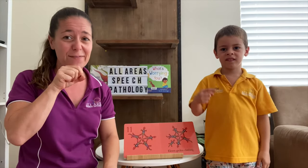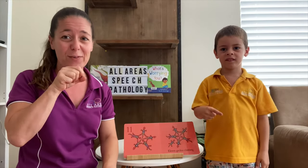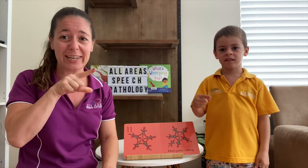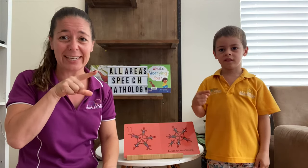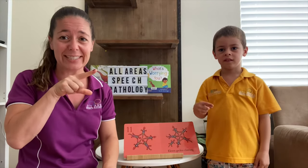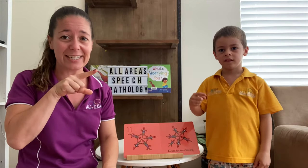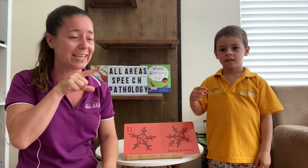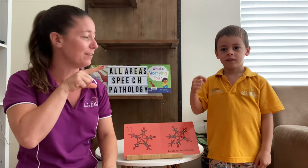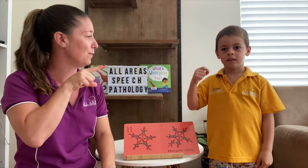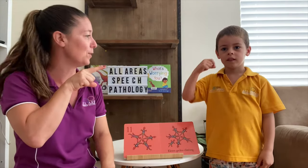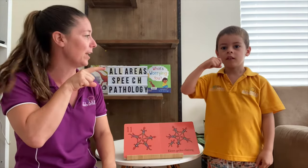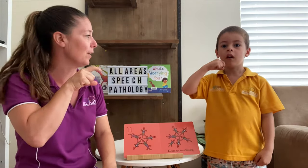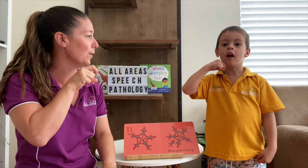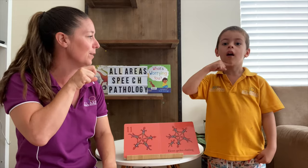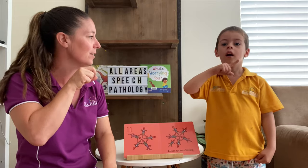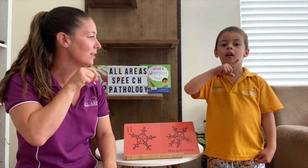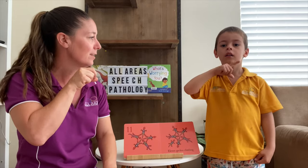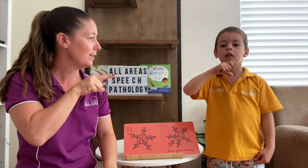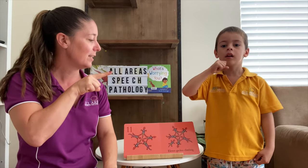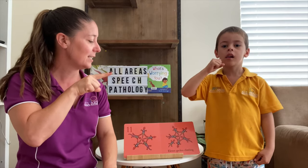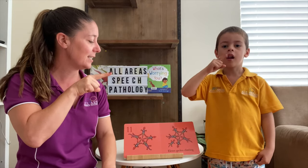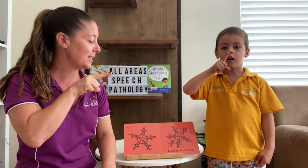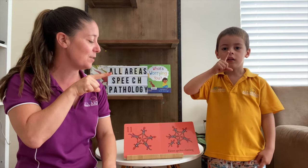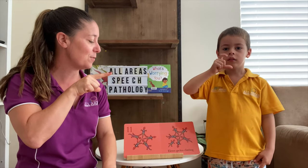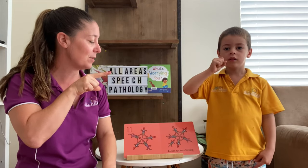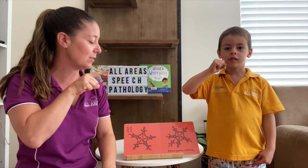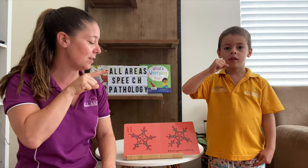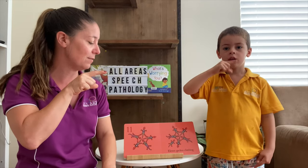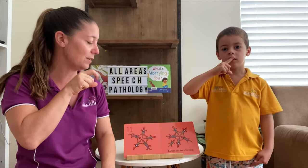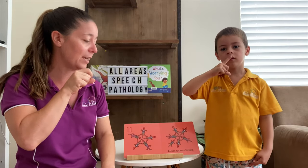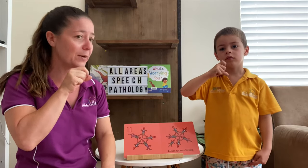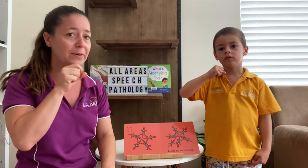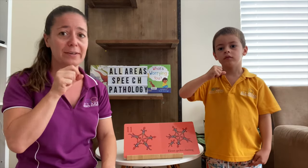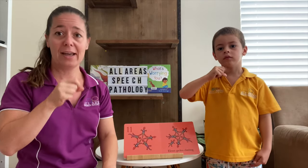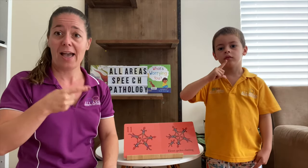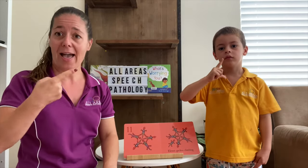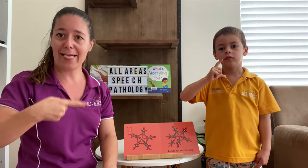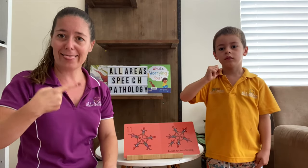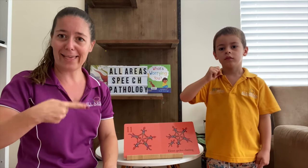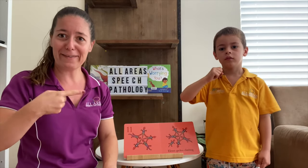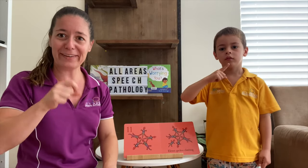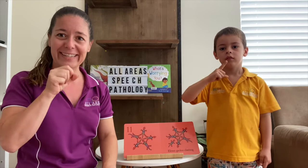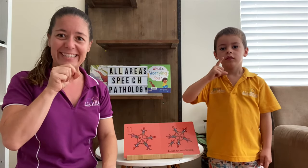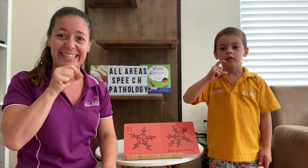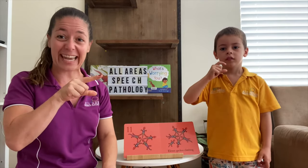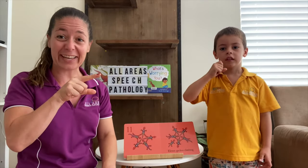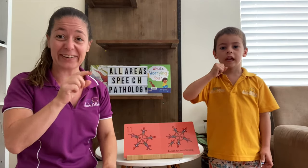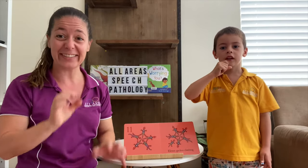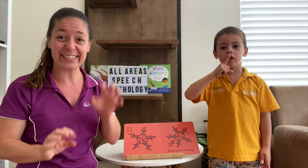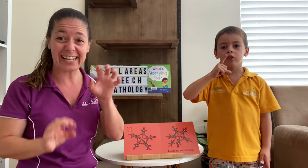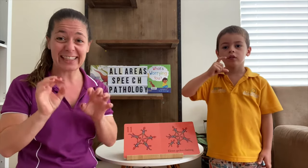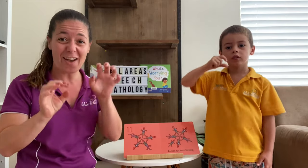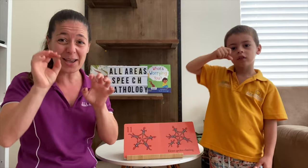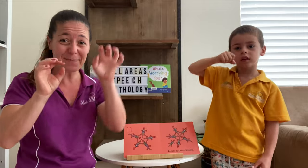for lizard again for gecko because there's no real sign for gecko 11 geckos climbing